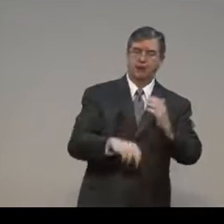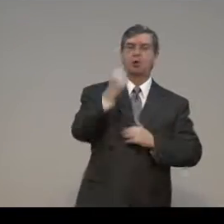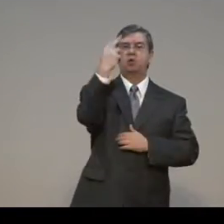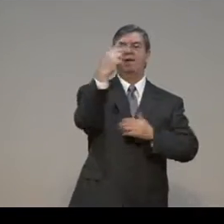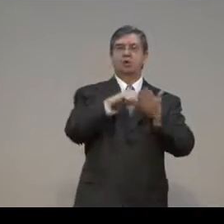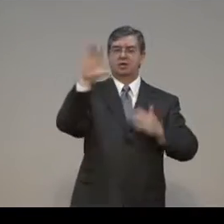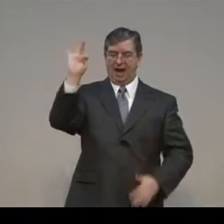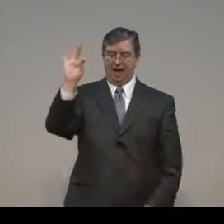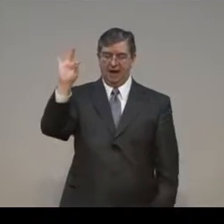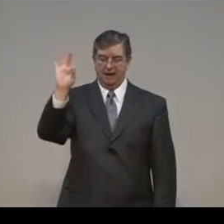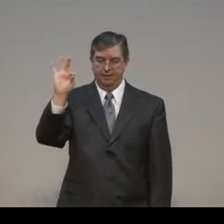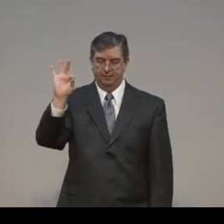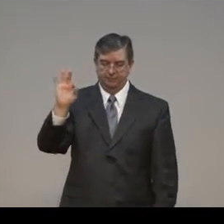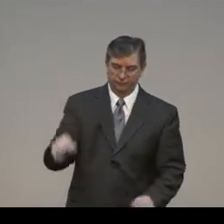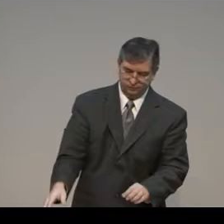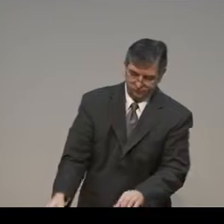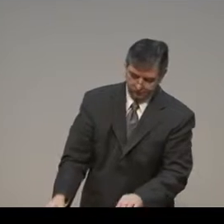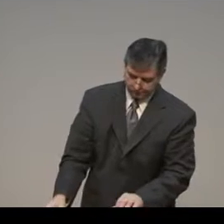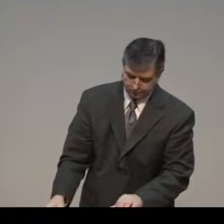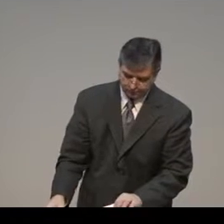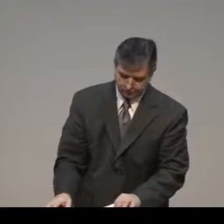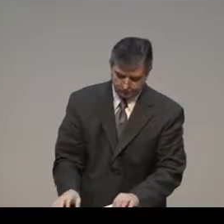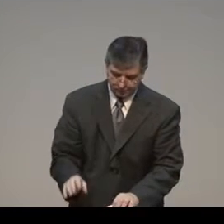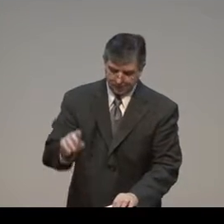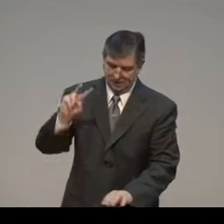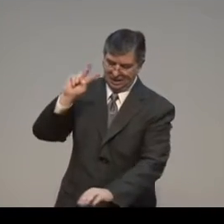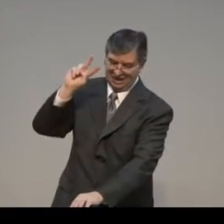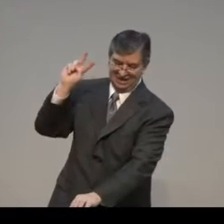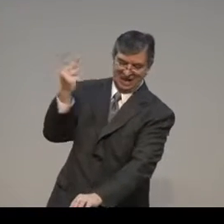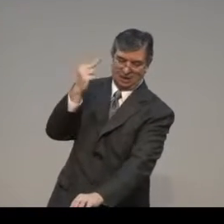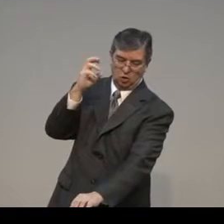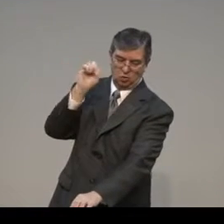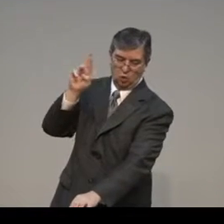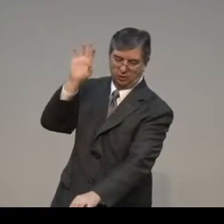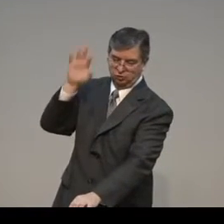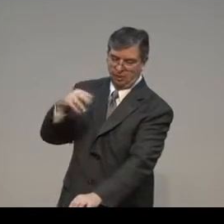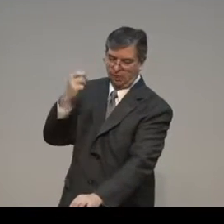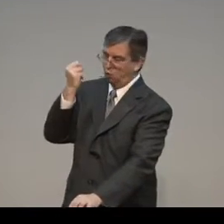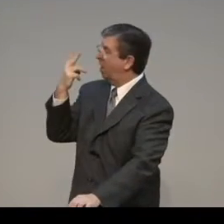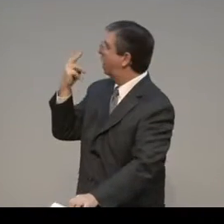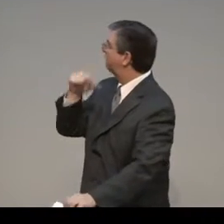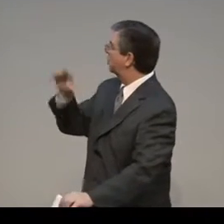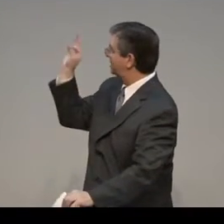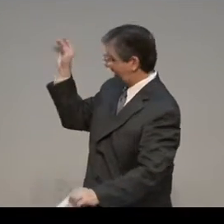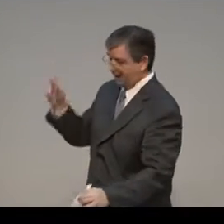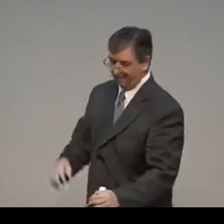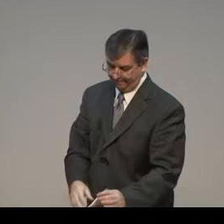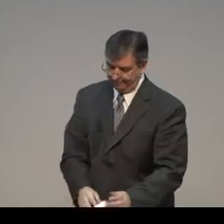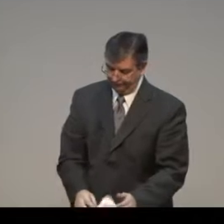2 Corinthians 12, verse 9. 2 Corinthians 12, verse